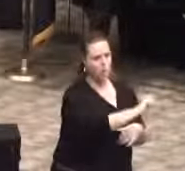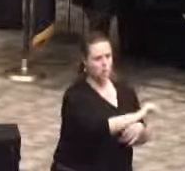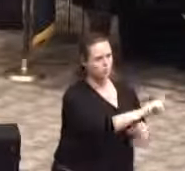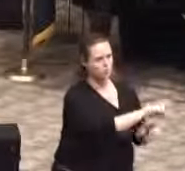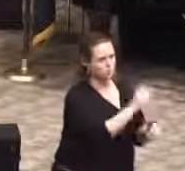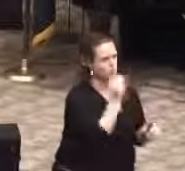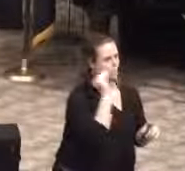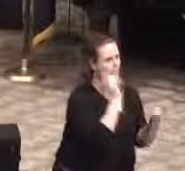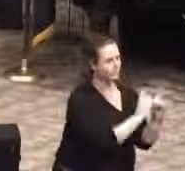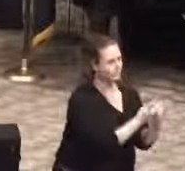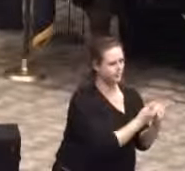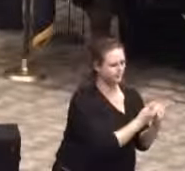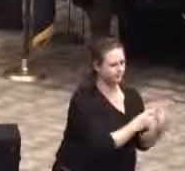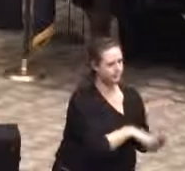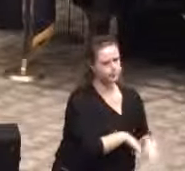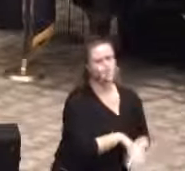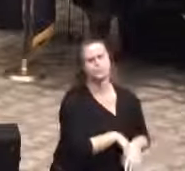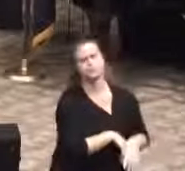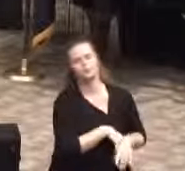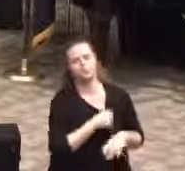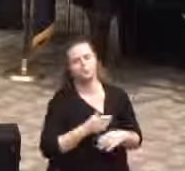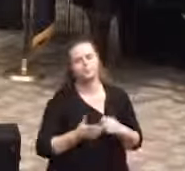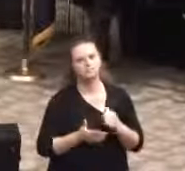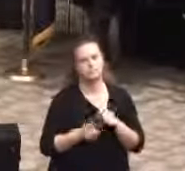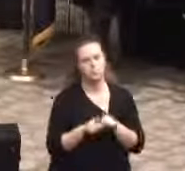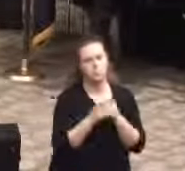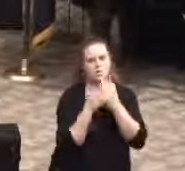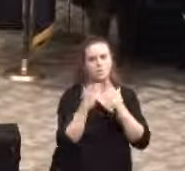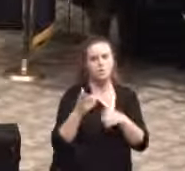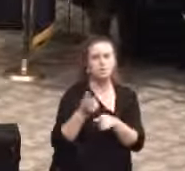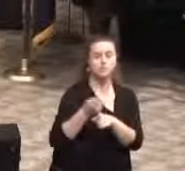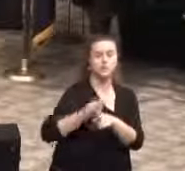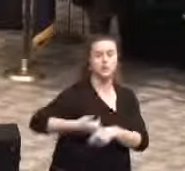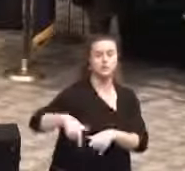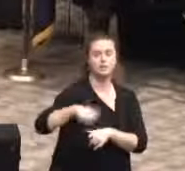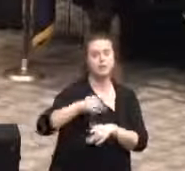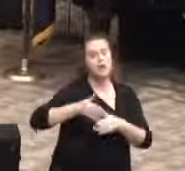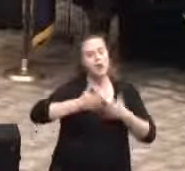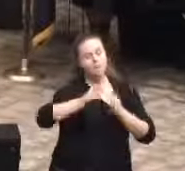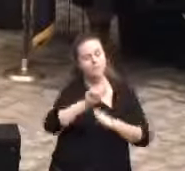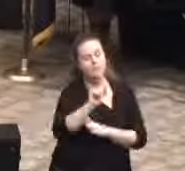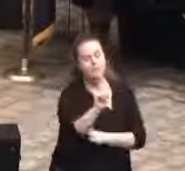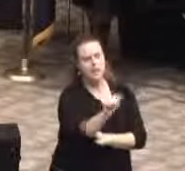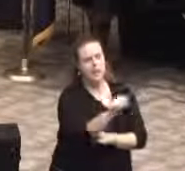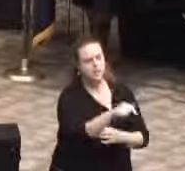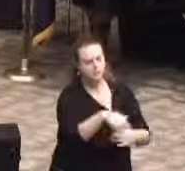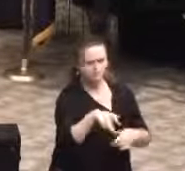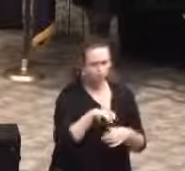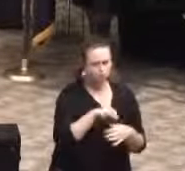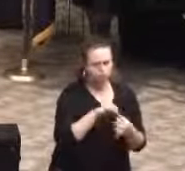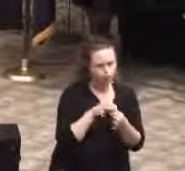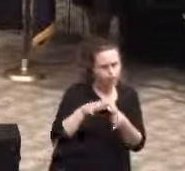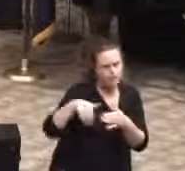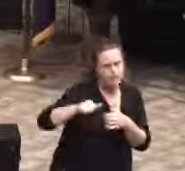I'd also like to thank the superintendents who allowed the TAs to come as it's a burden on staff as we know.